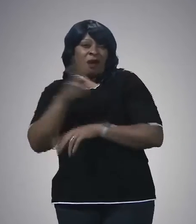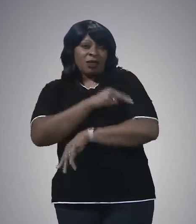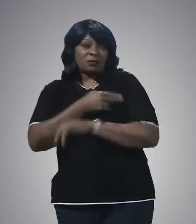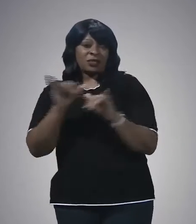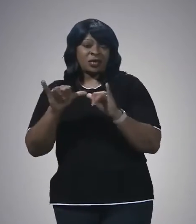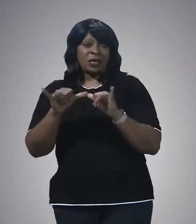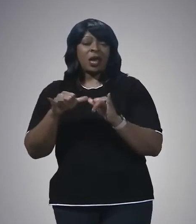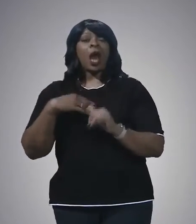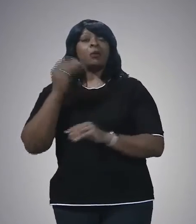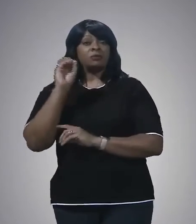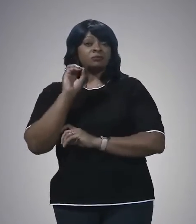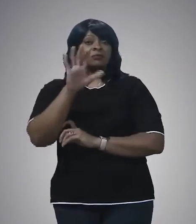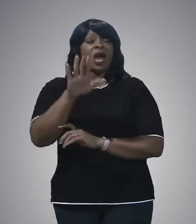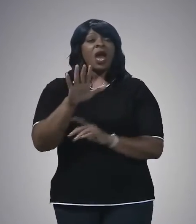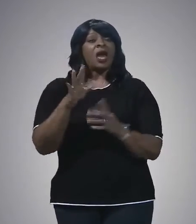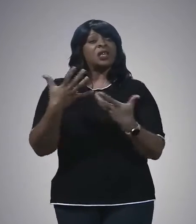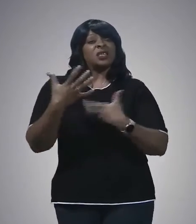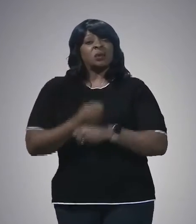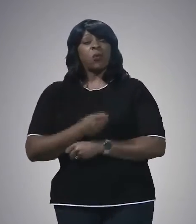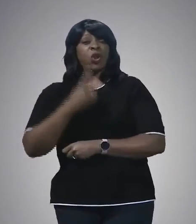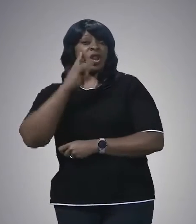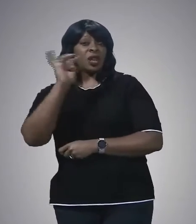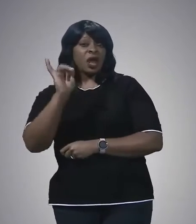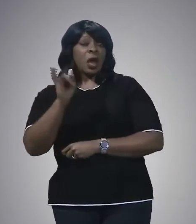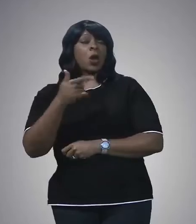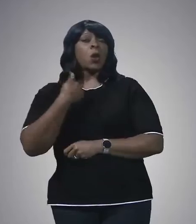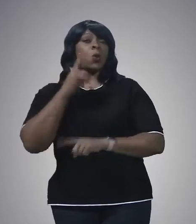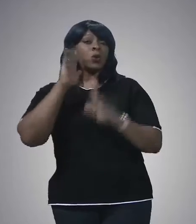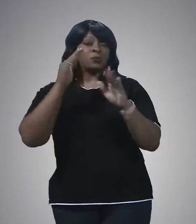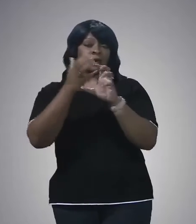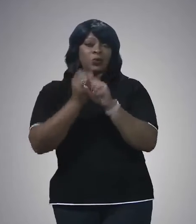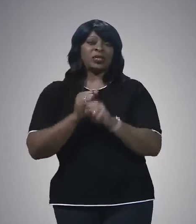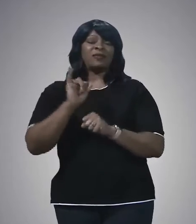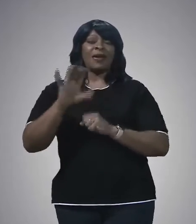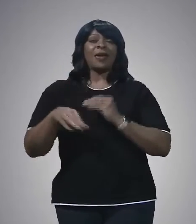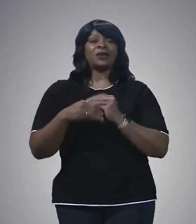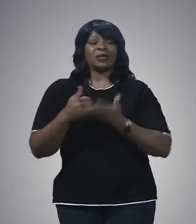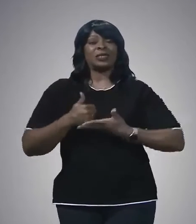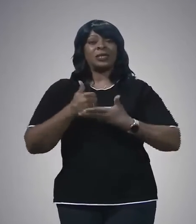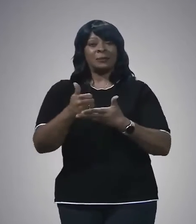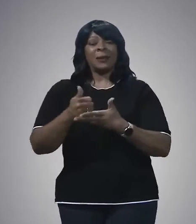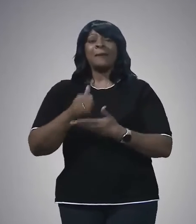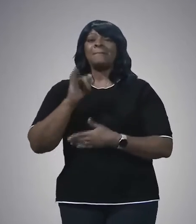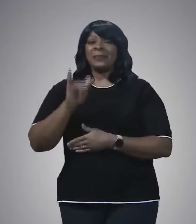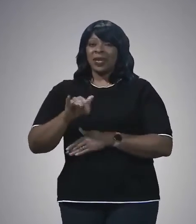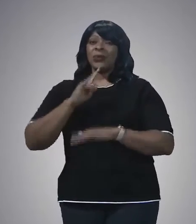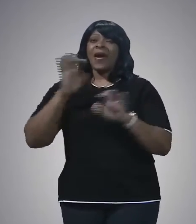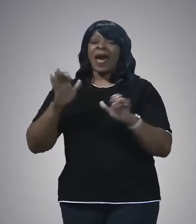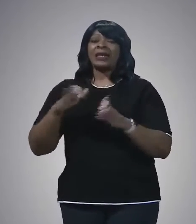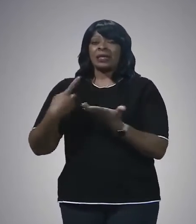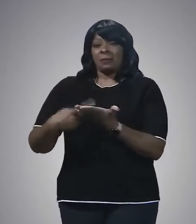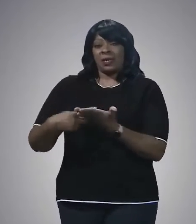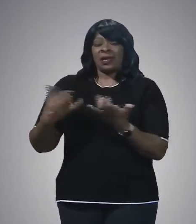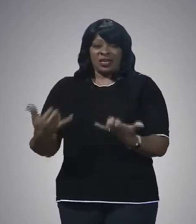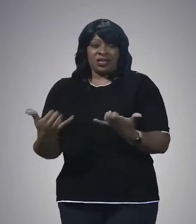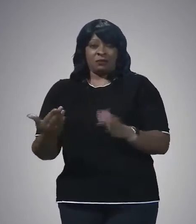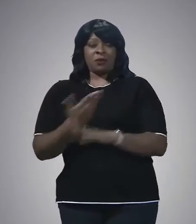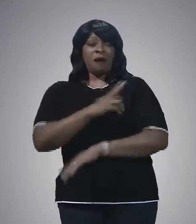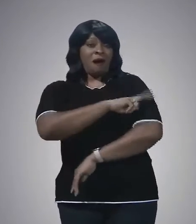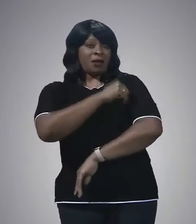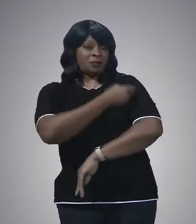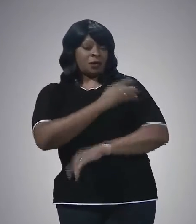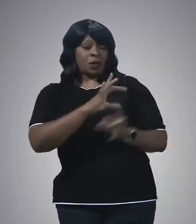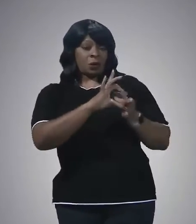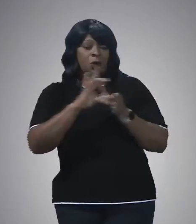for you of that as to where that stands and who might expect to receive that support. But that is an active dialogue today between our hospital